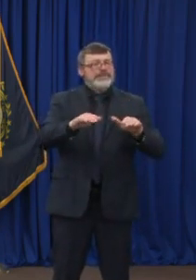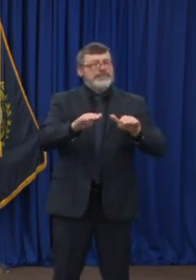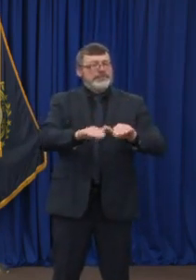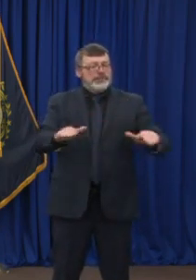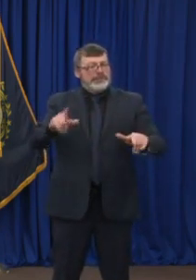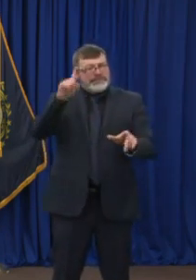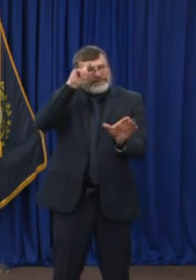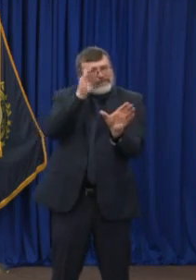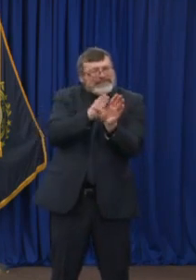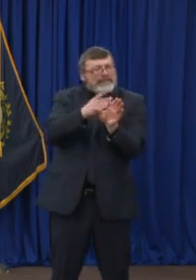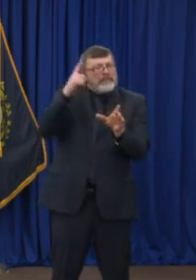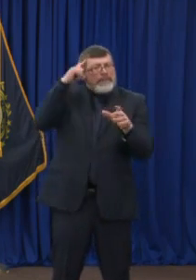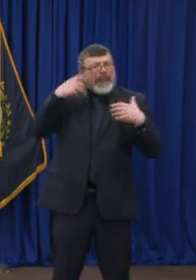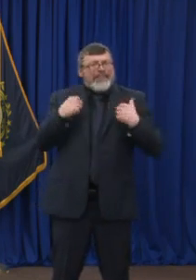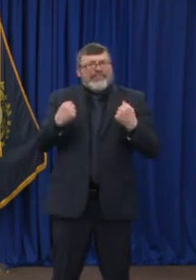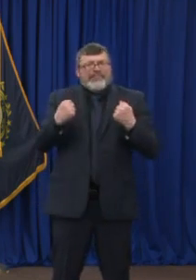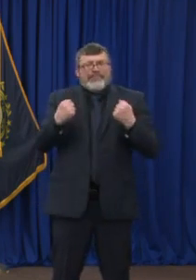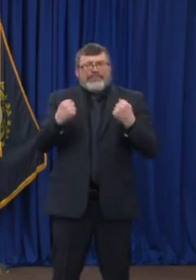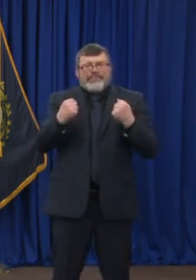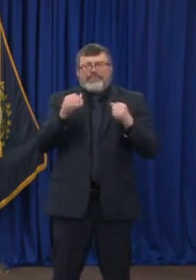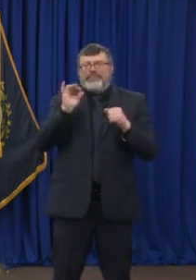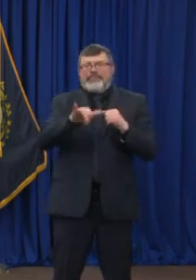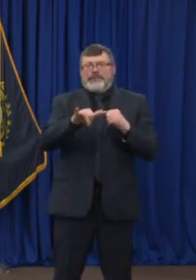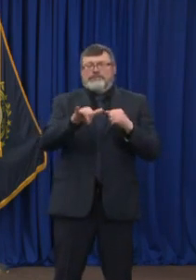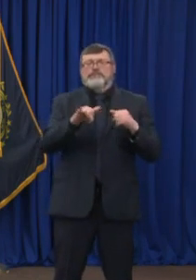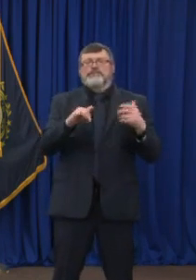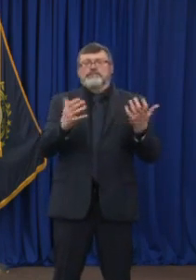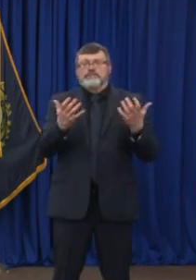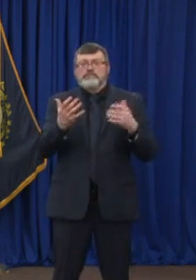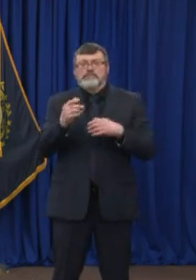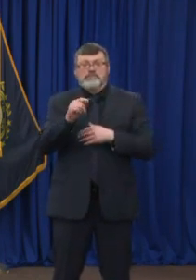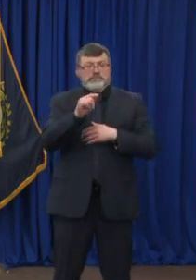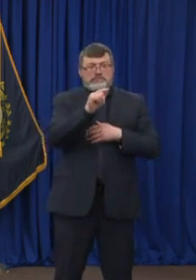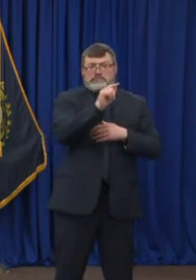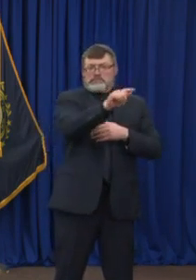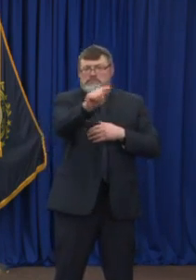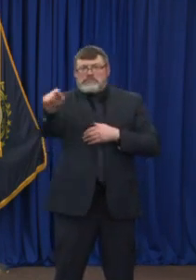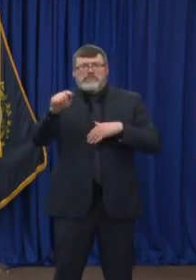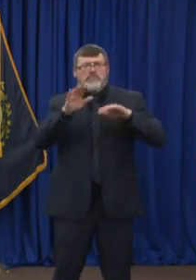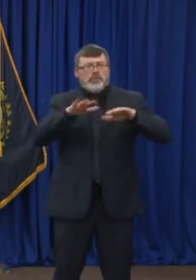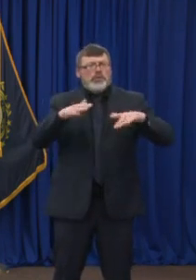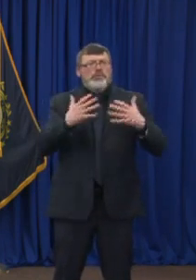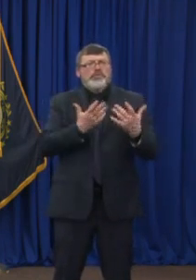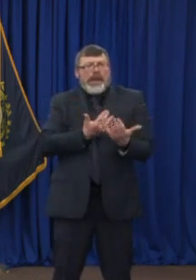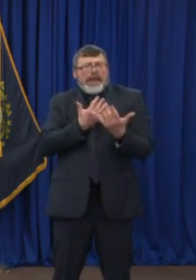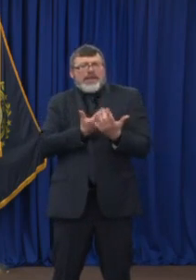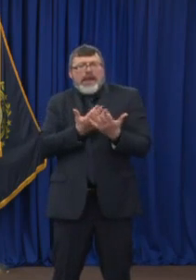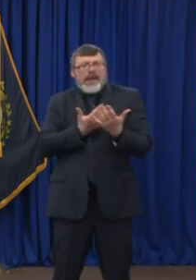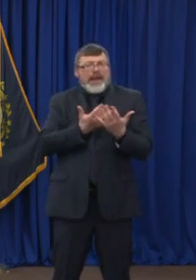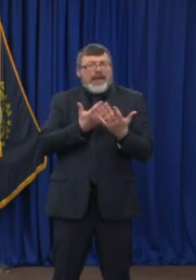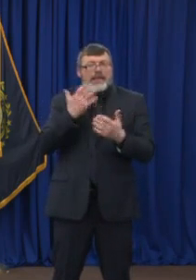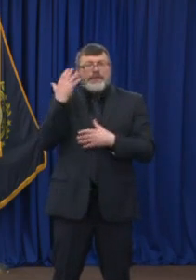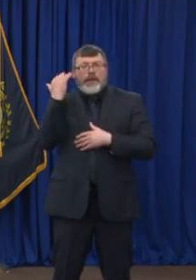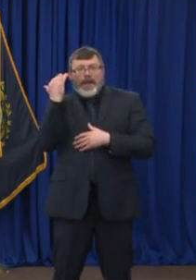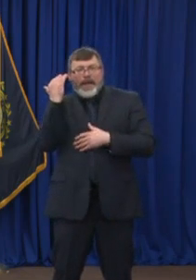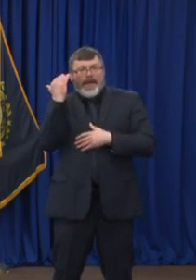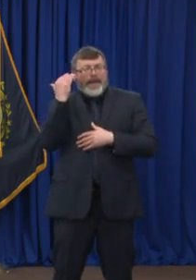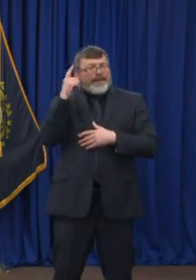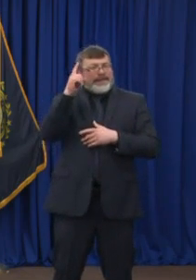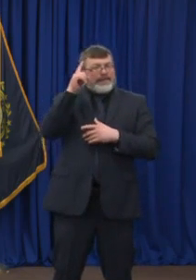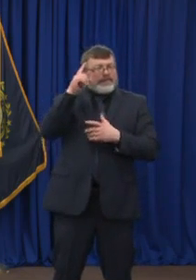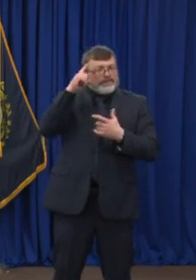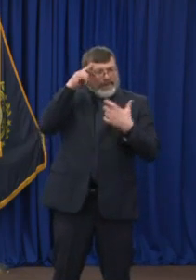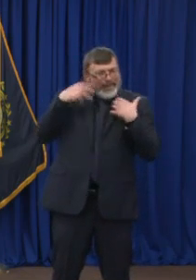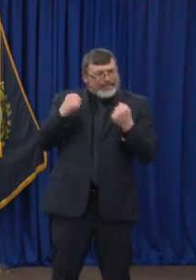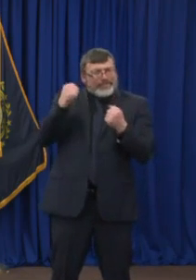the children's waitlist for psychiatric beds at historic levels. As of today, I've commissioned New Hampshire Hospital leadership to